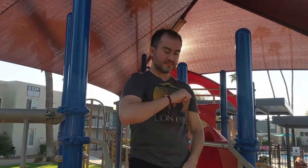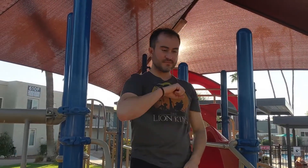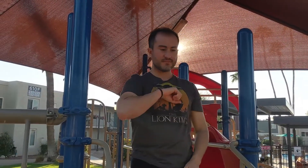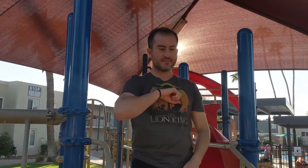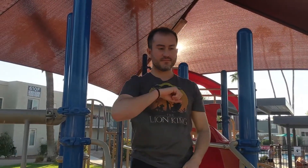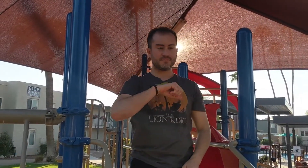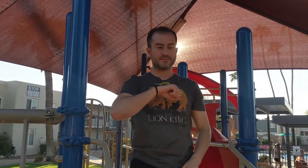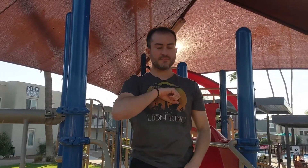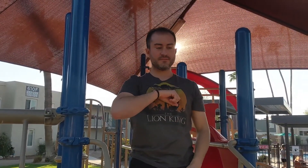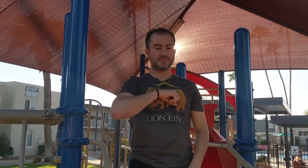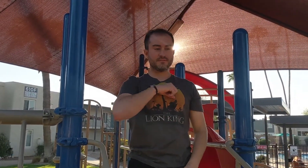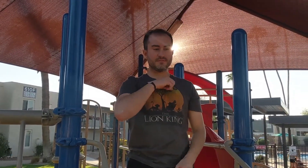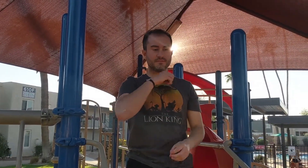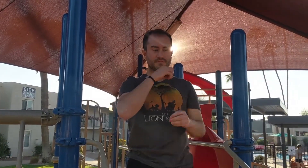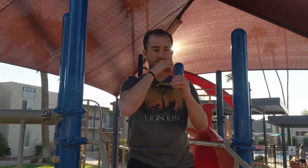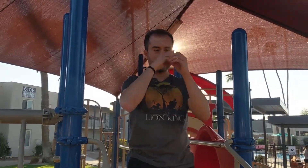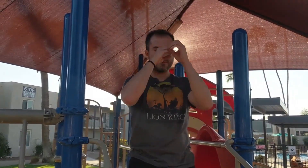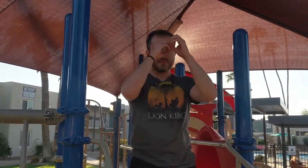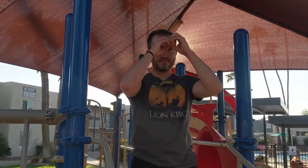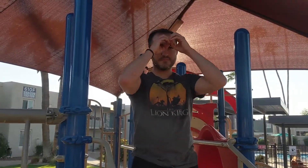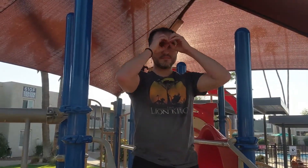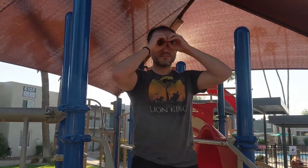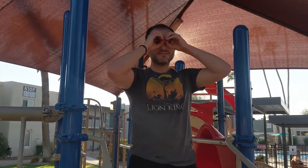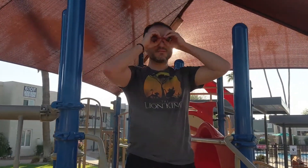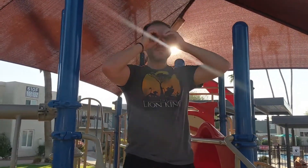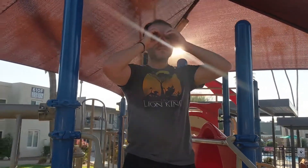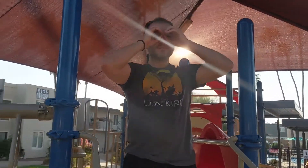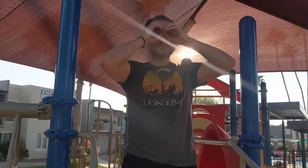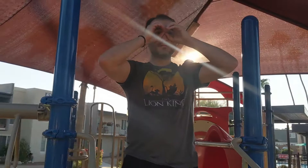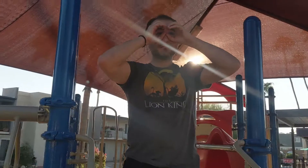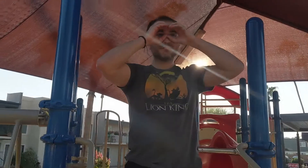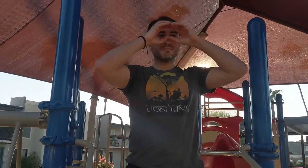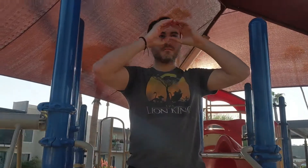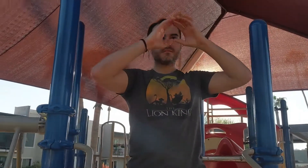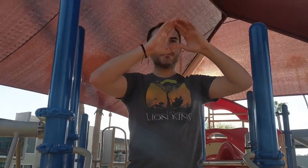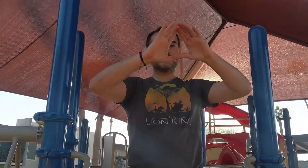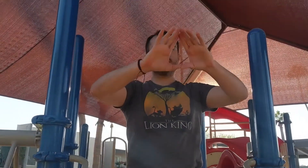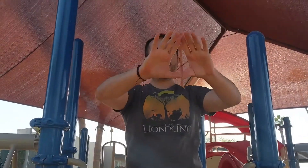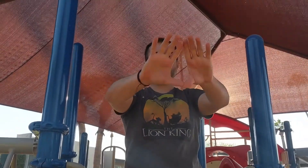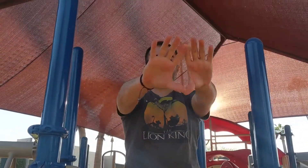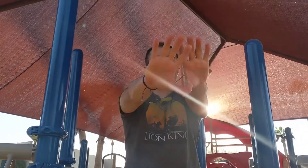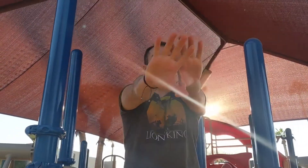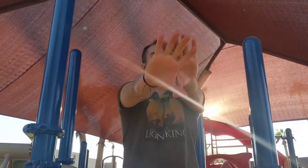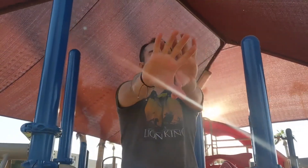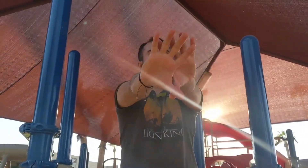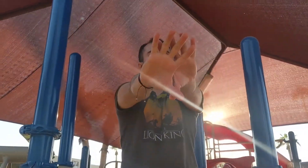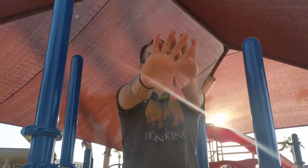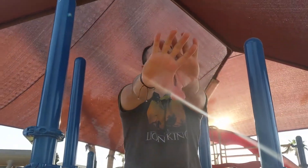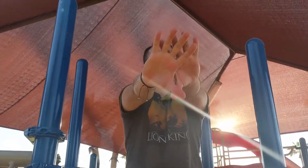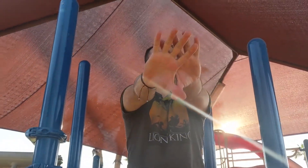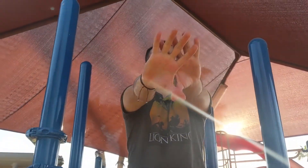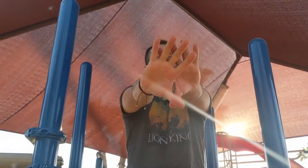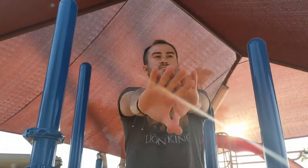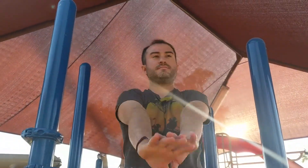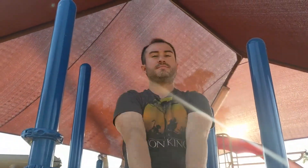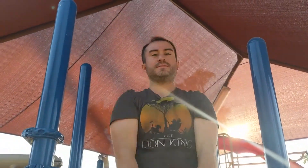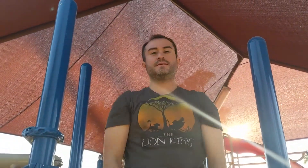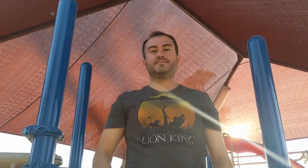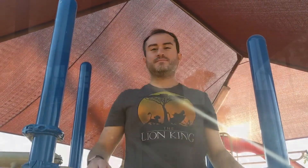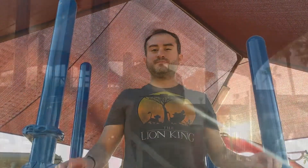i nourish myself by honestly making sure that i am happy with where i am